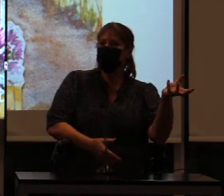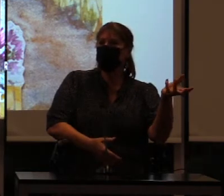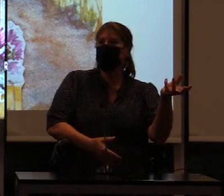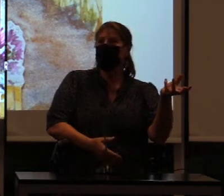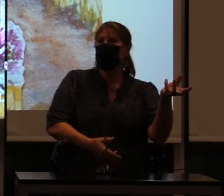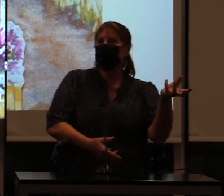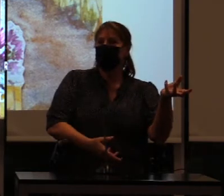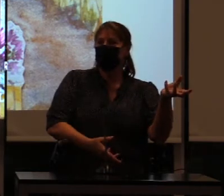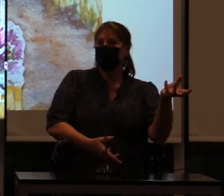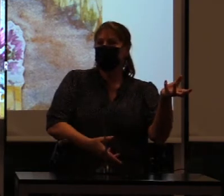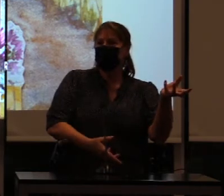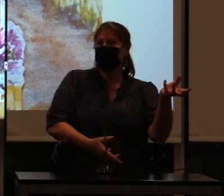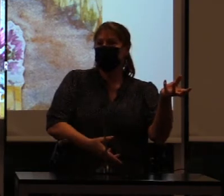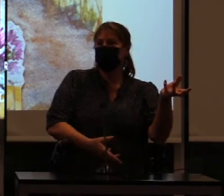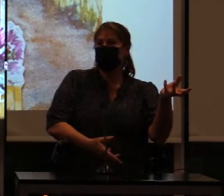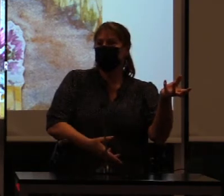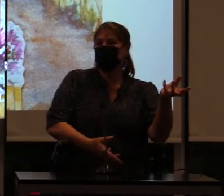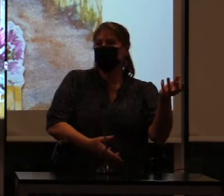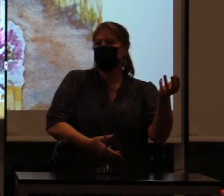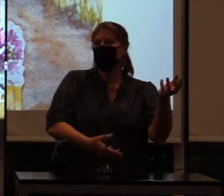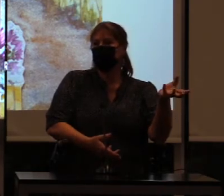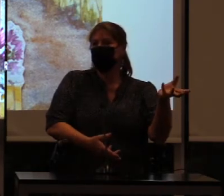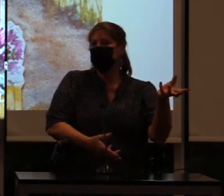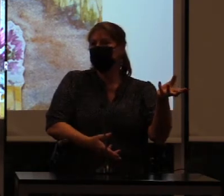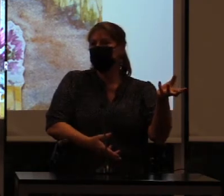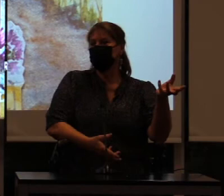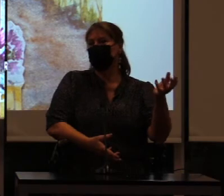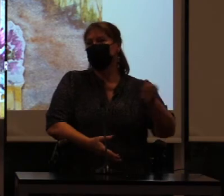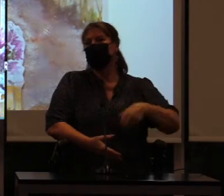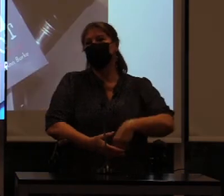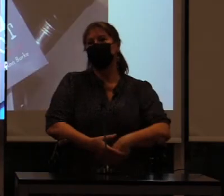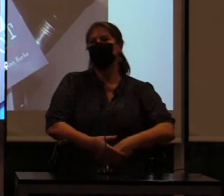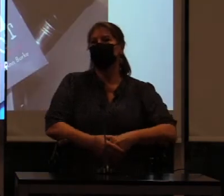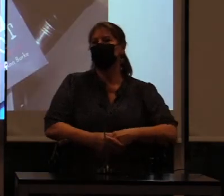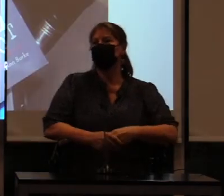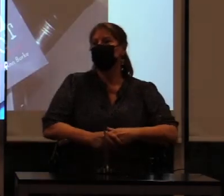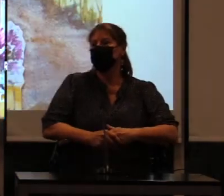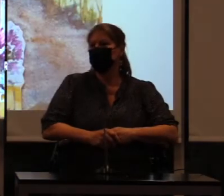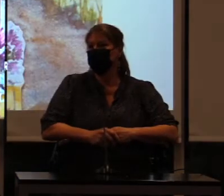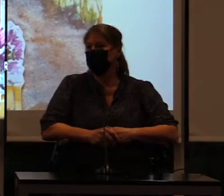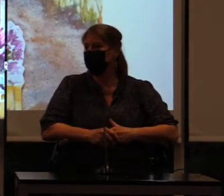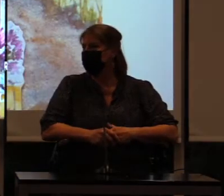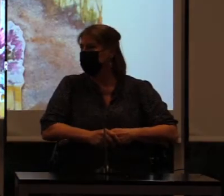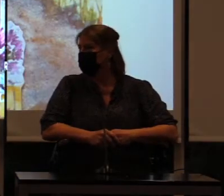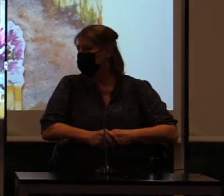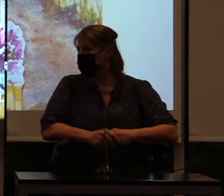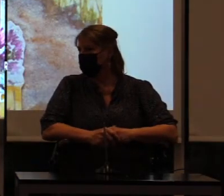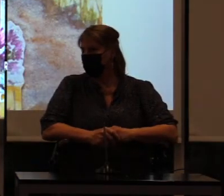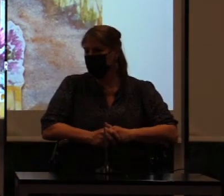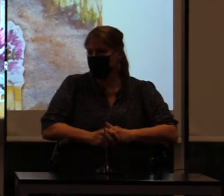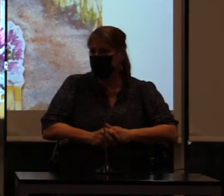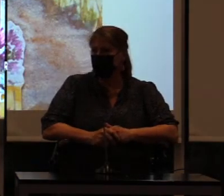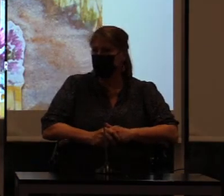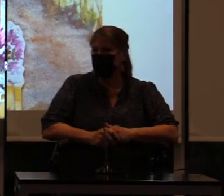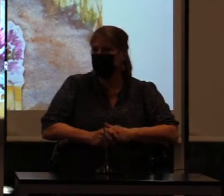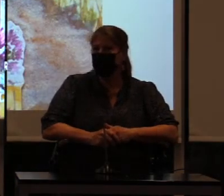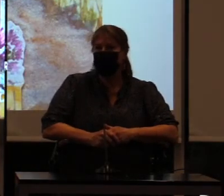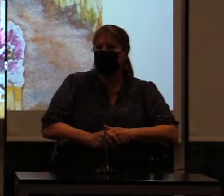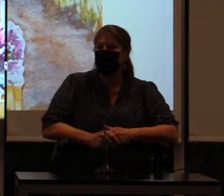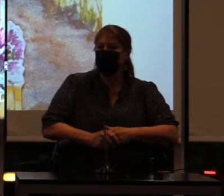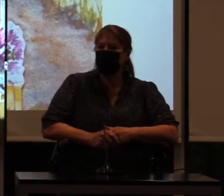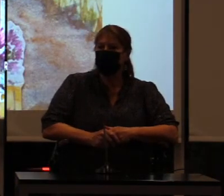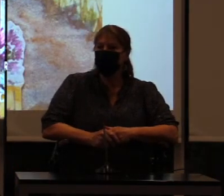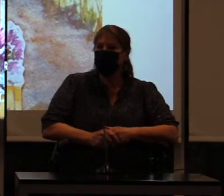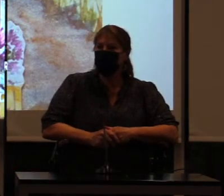of my art, and I sell them as cards, and I run my own kind of little handicap workshop I think of.